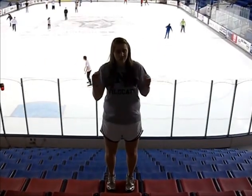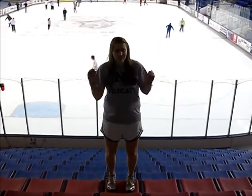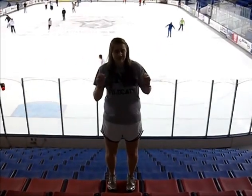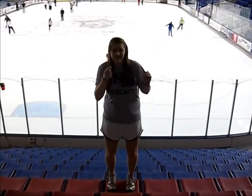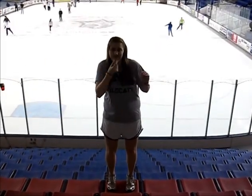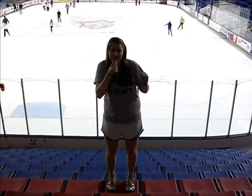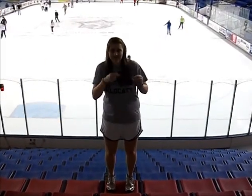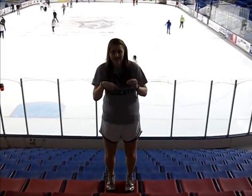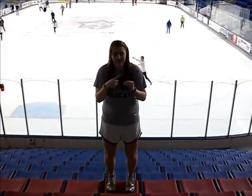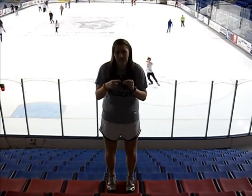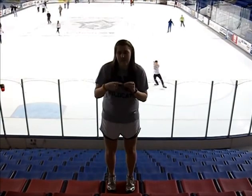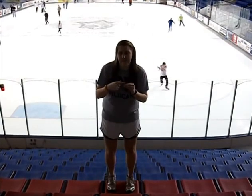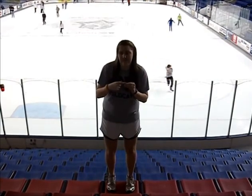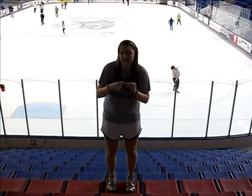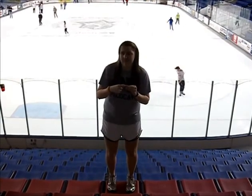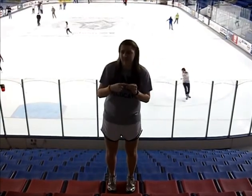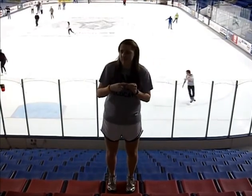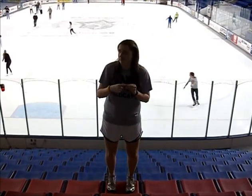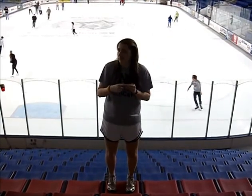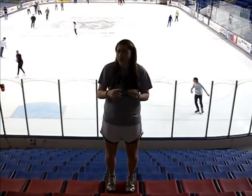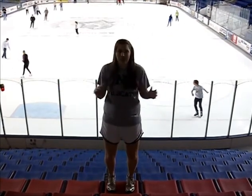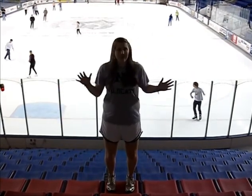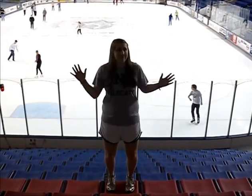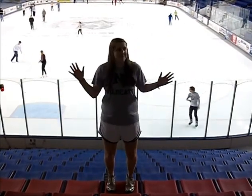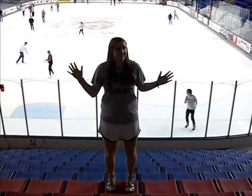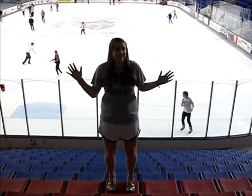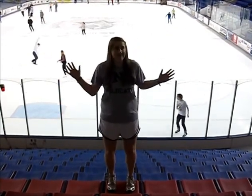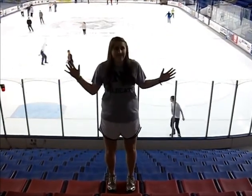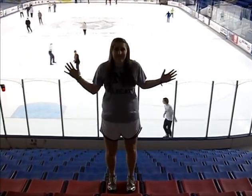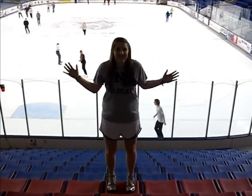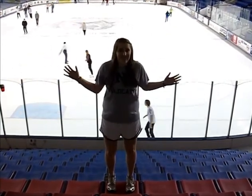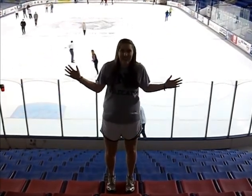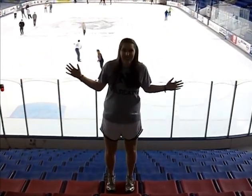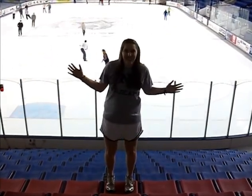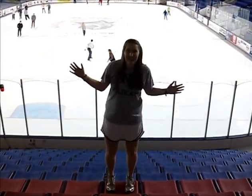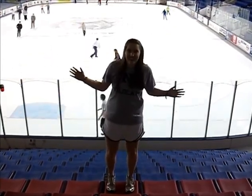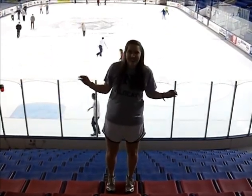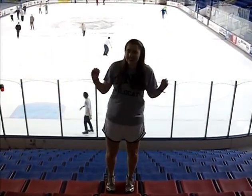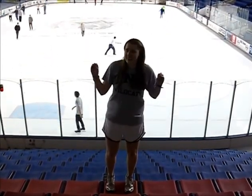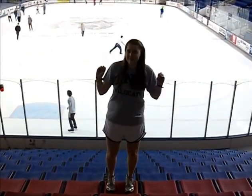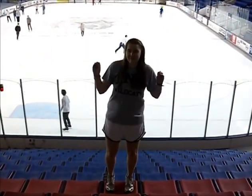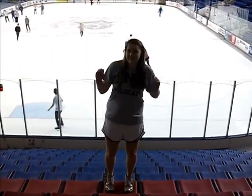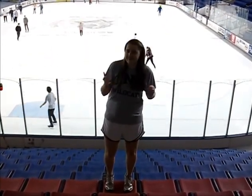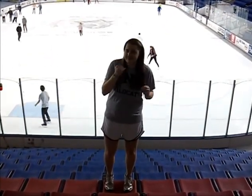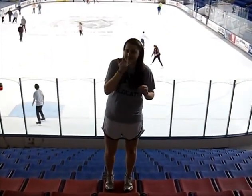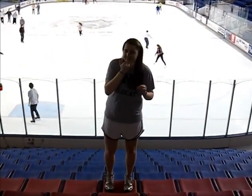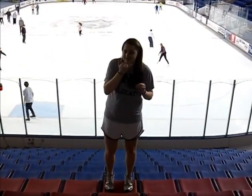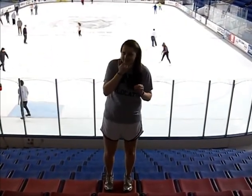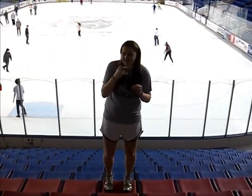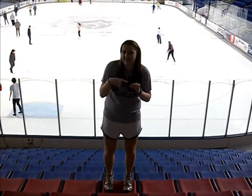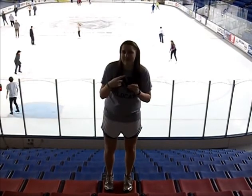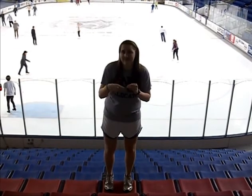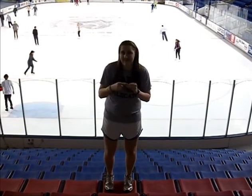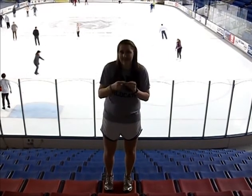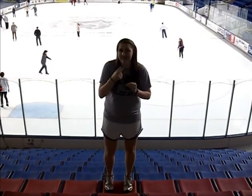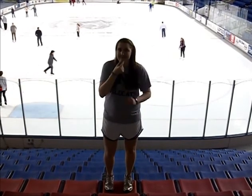nothing really gay about it Know that there's anything wrong with being